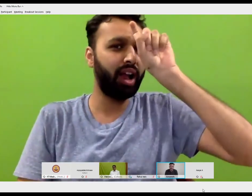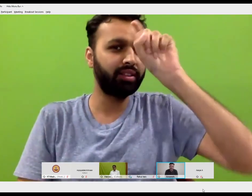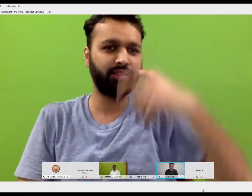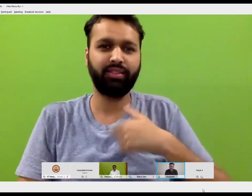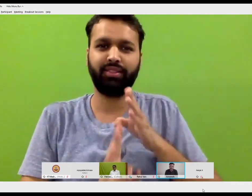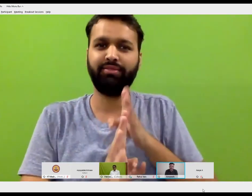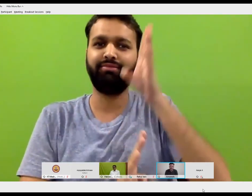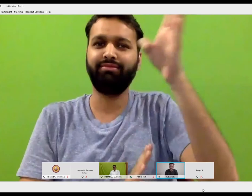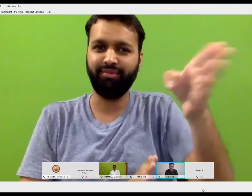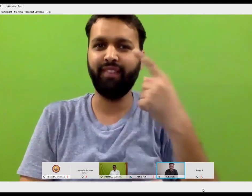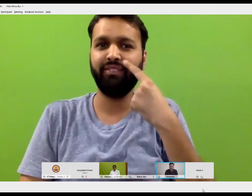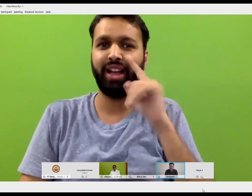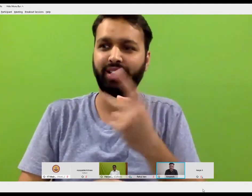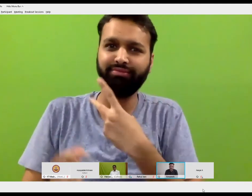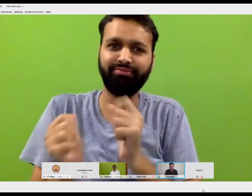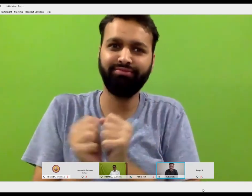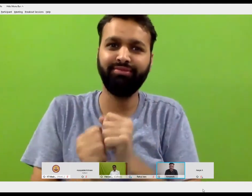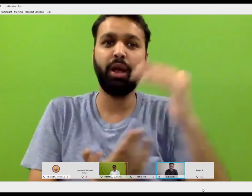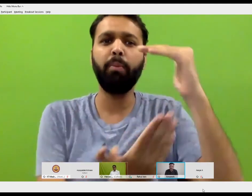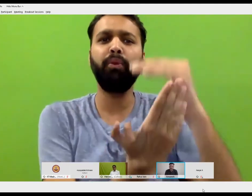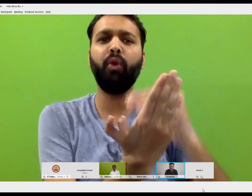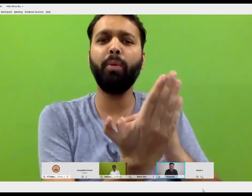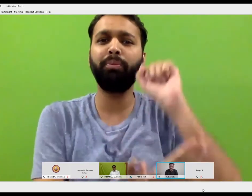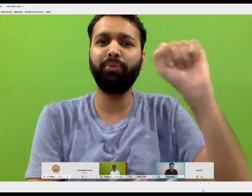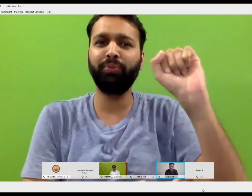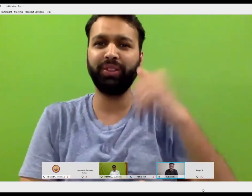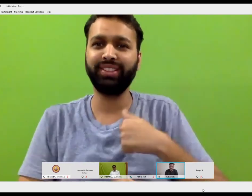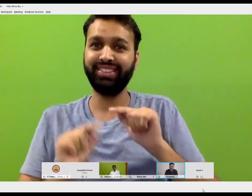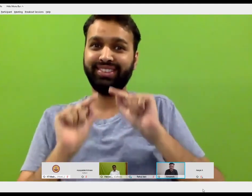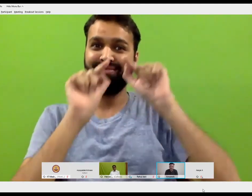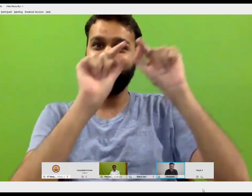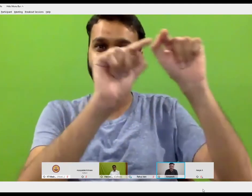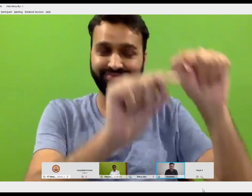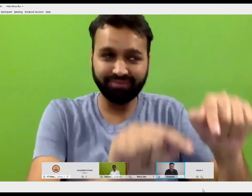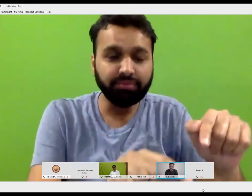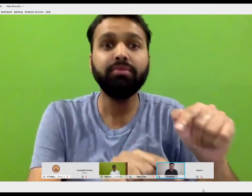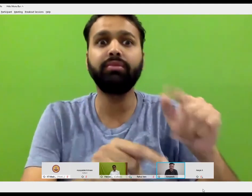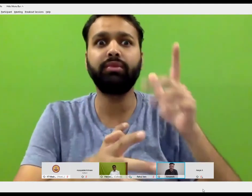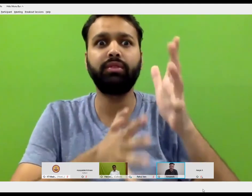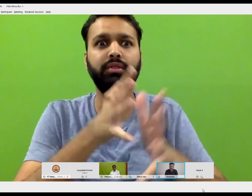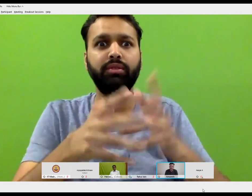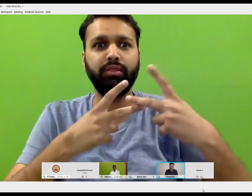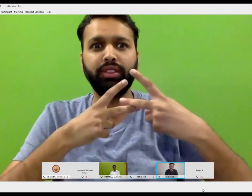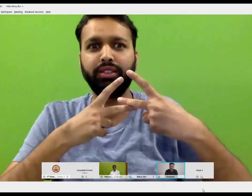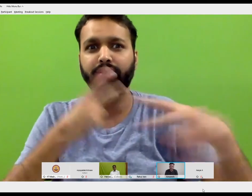Once when I went to Gujarat with my father, there was a program over there. So there was an event.